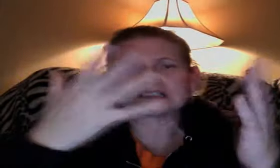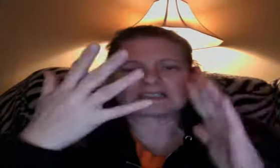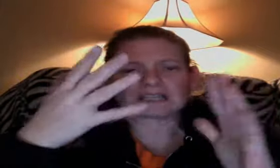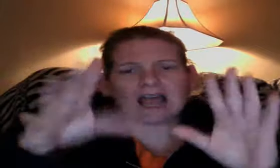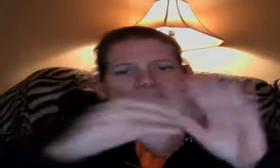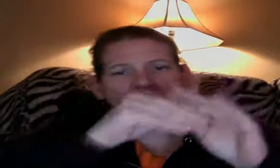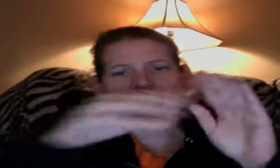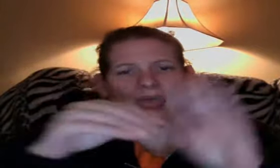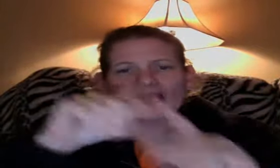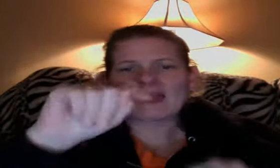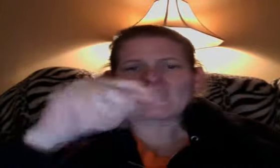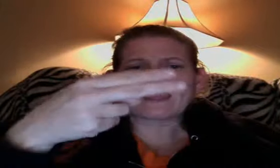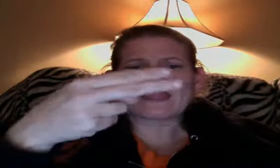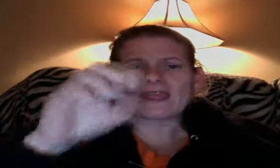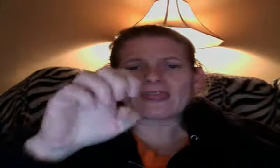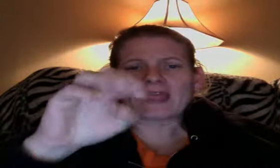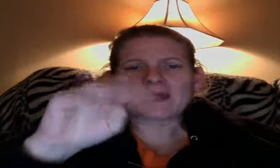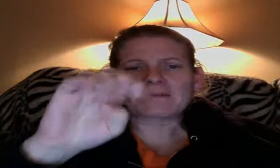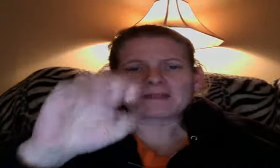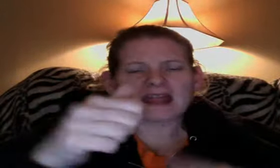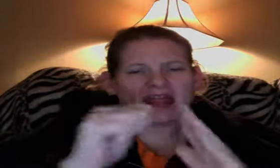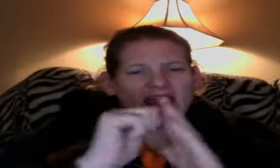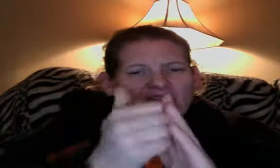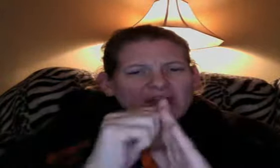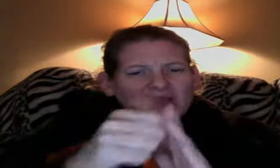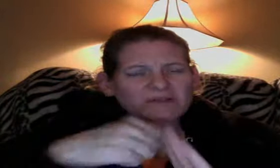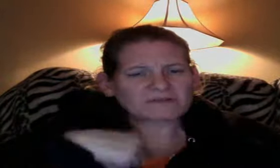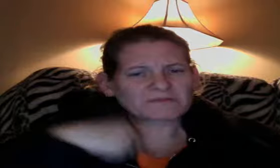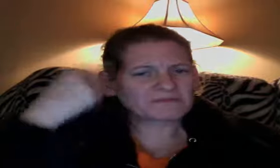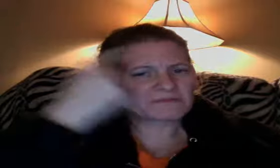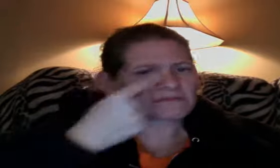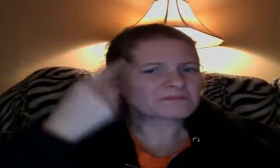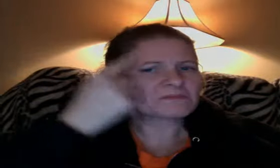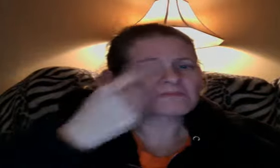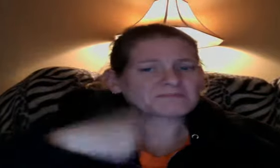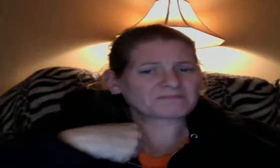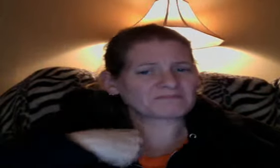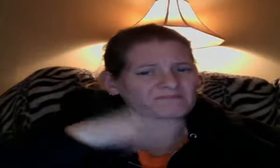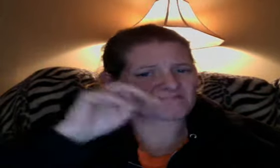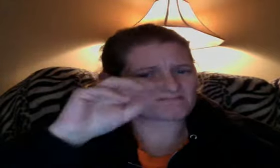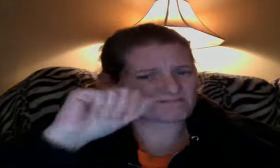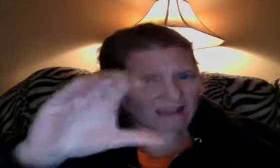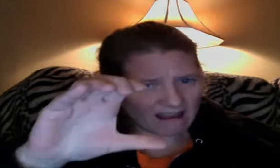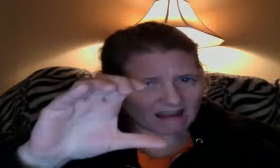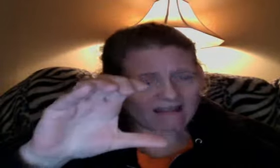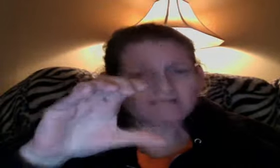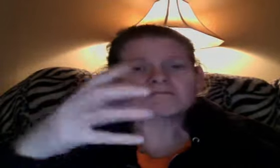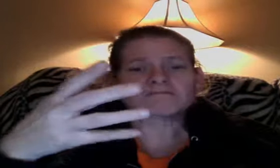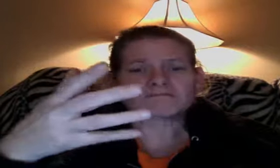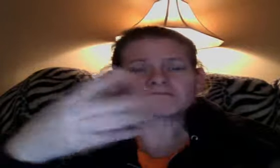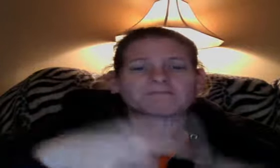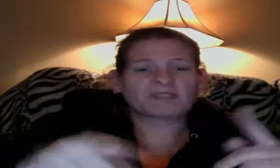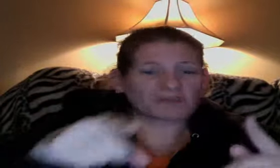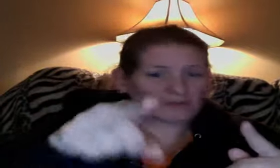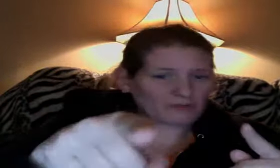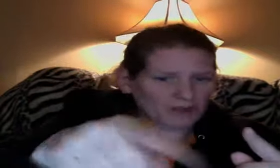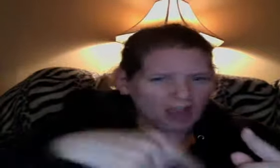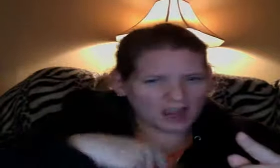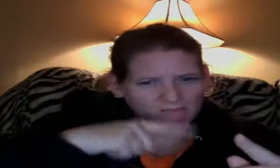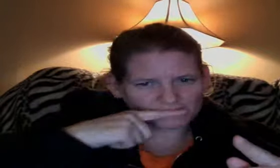Puppy in there. Kitten in there. Quack, quack, quack. Raggy in there. It's too high for